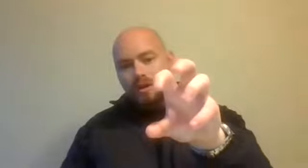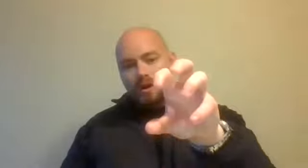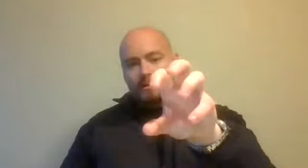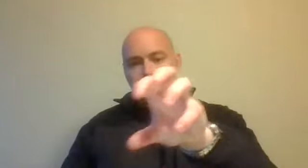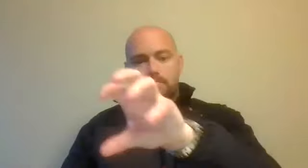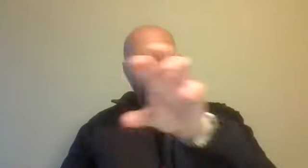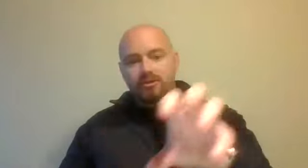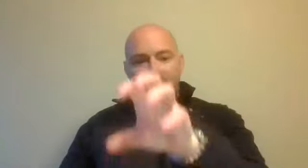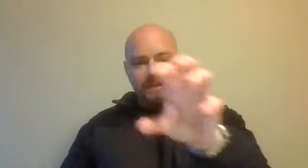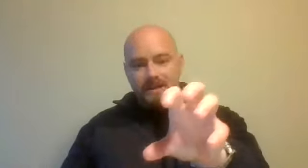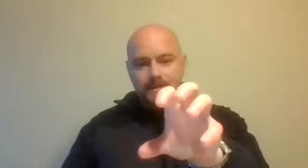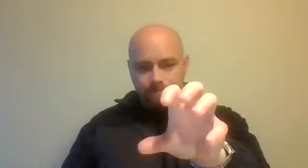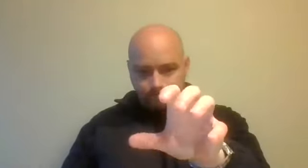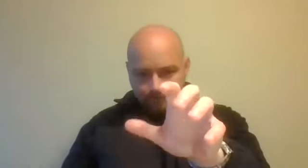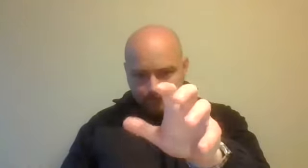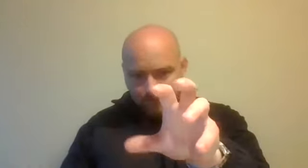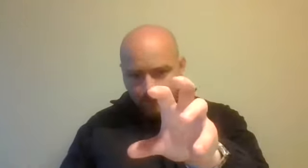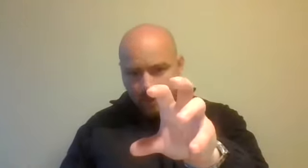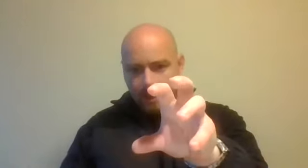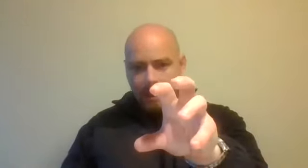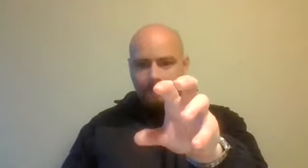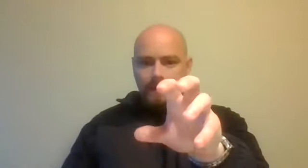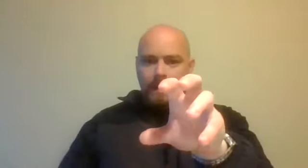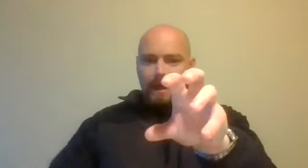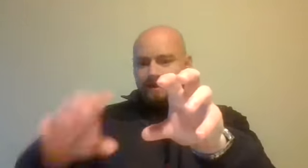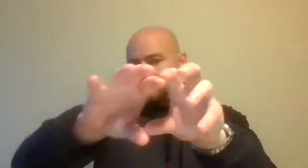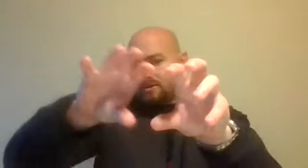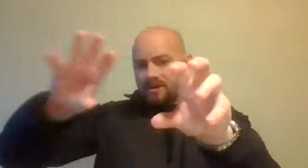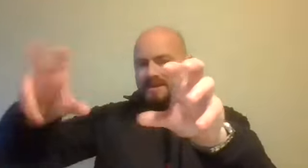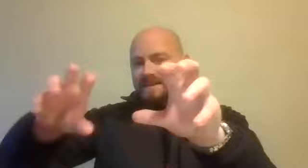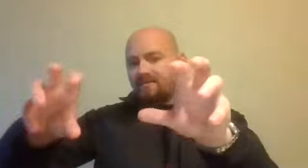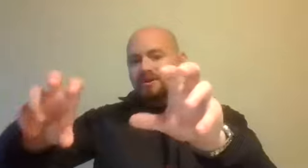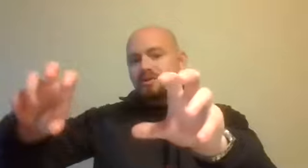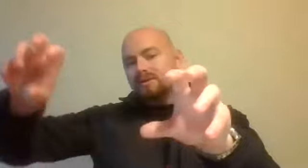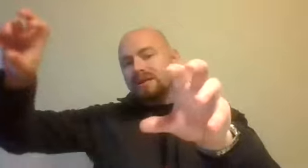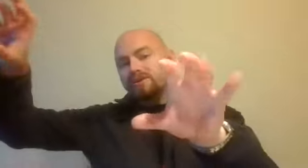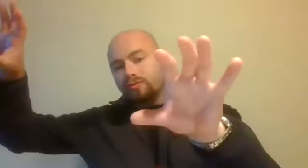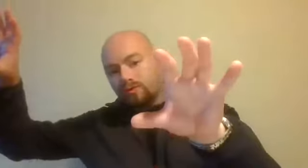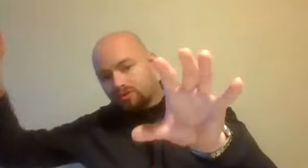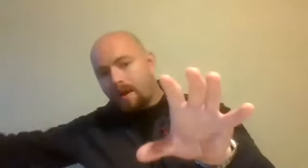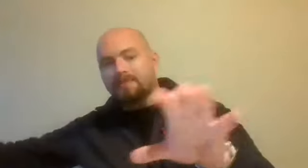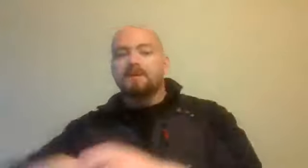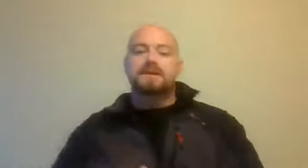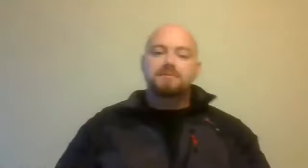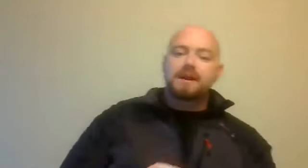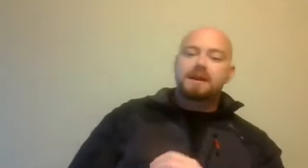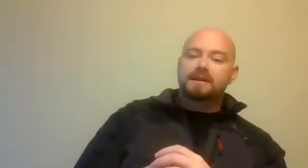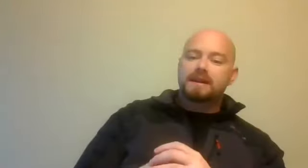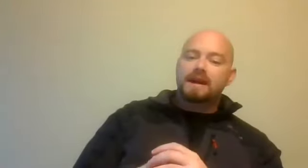this bounded rationality and then we do what's called satisficing which leads to suboptimal decision making at the